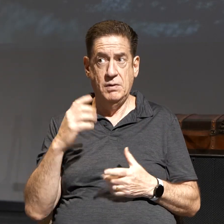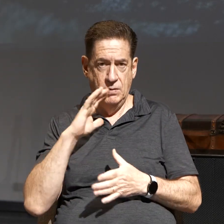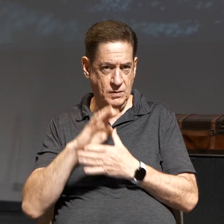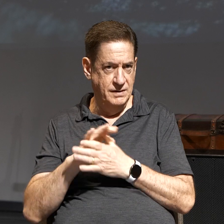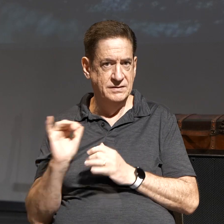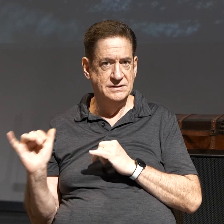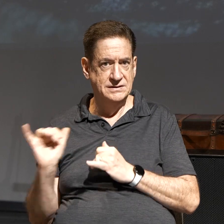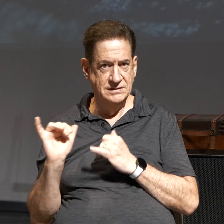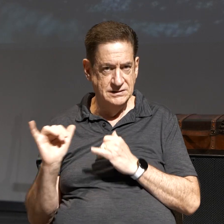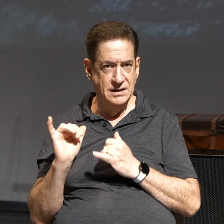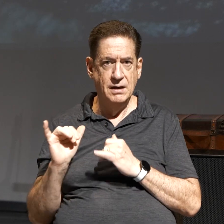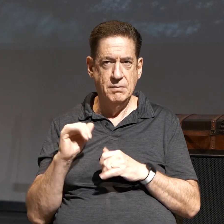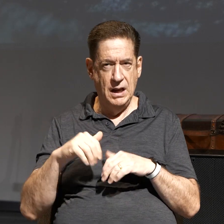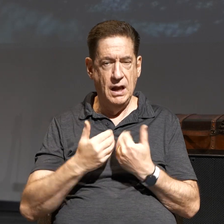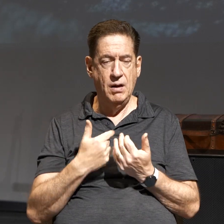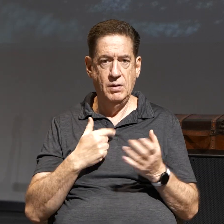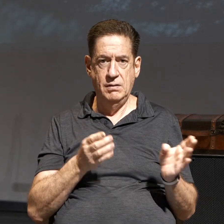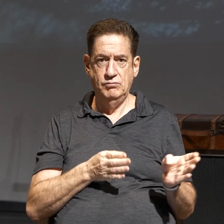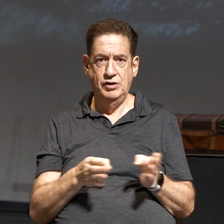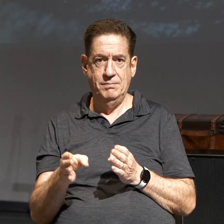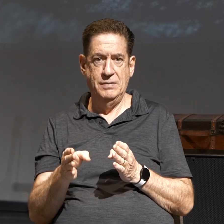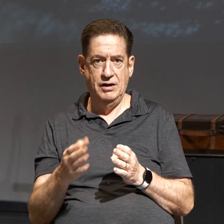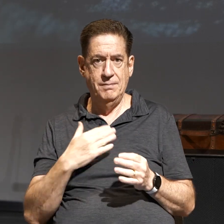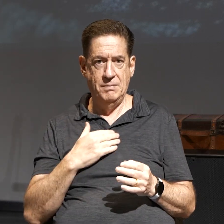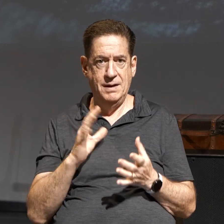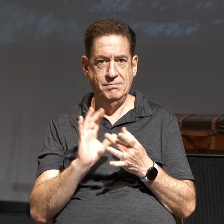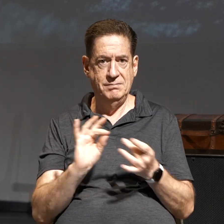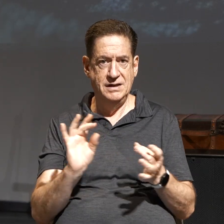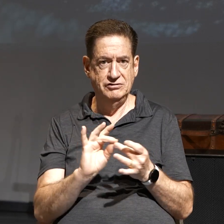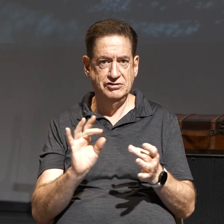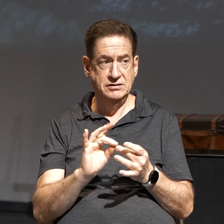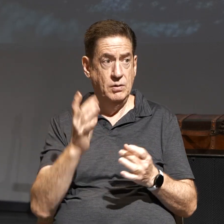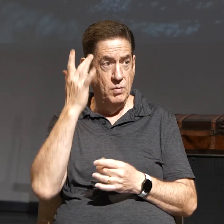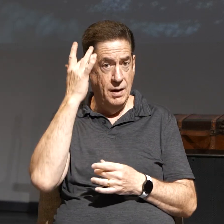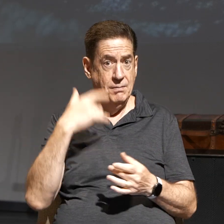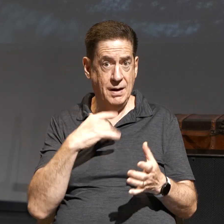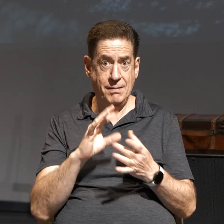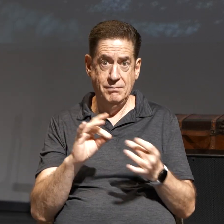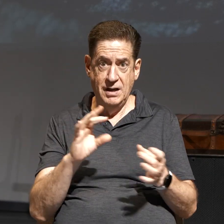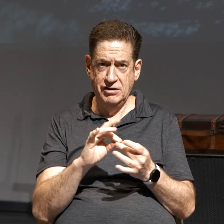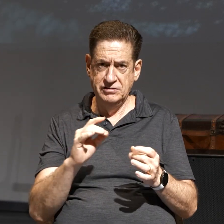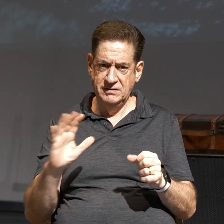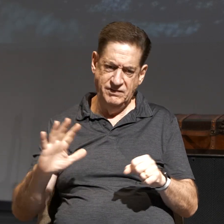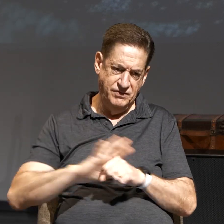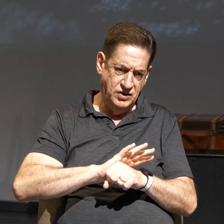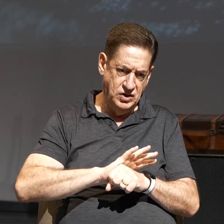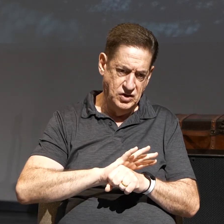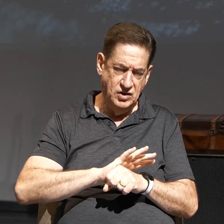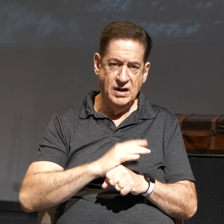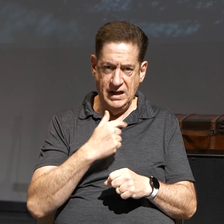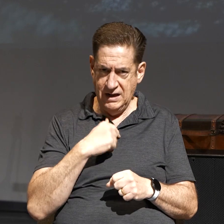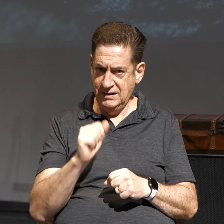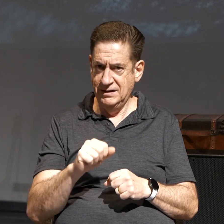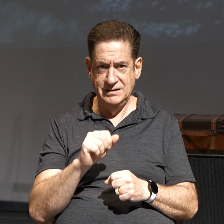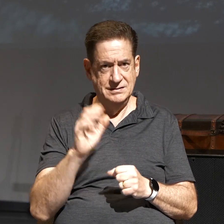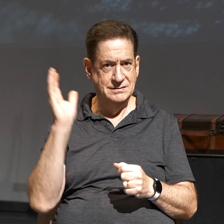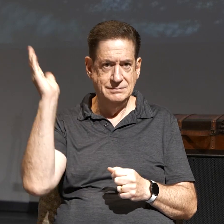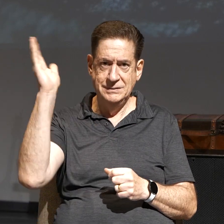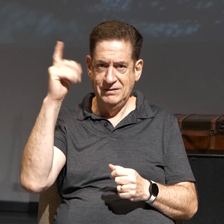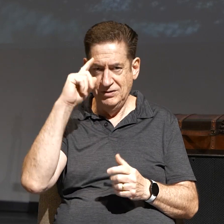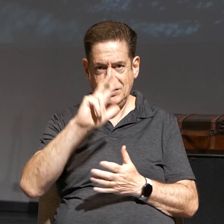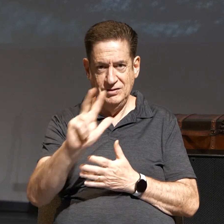And it's how I actually prepare messages. That's why my messages are so packed full. I could go three hours, okay,